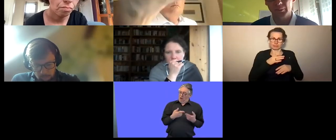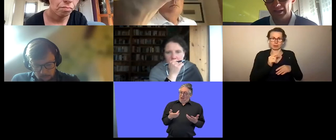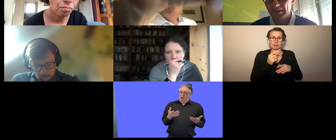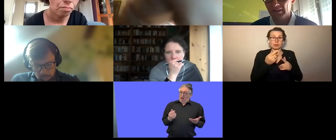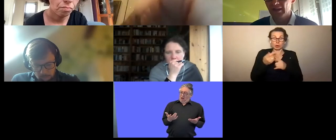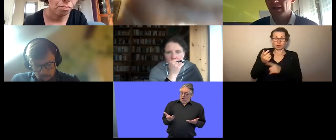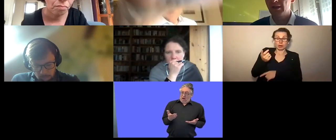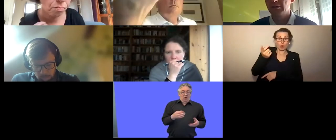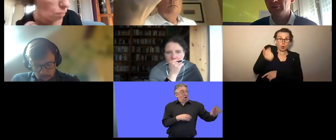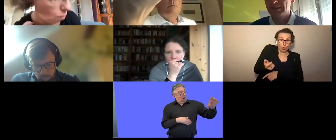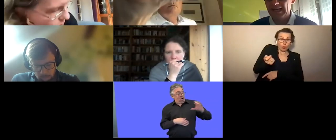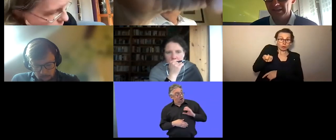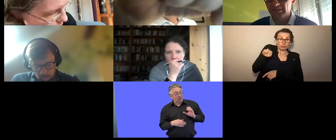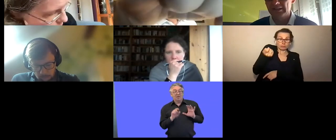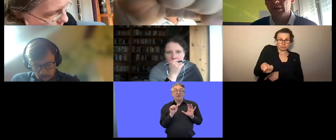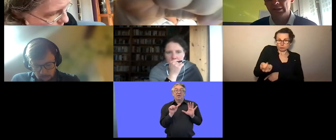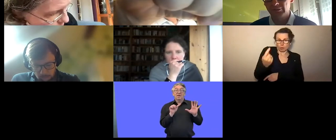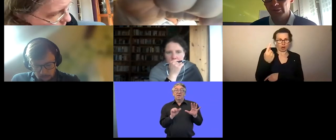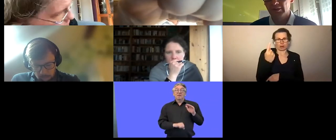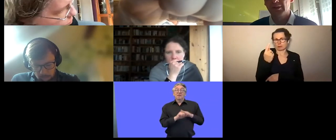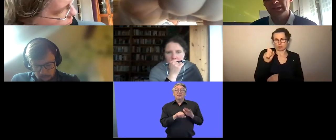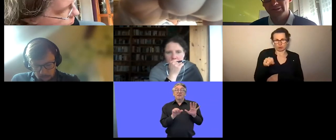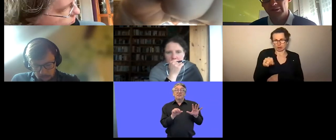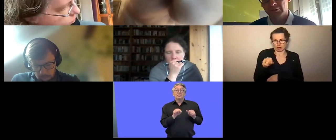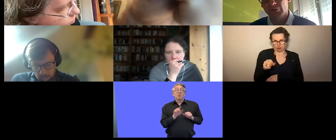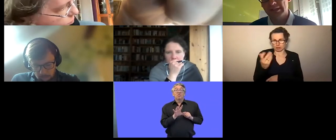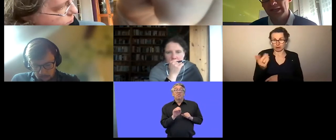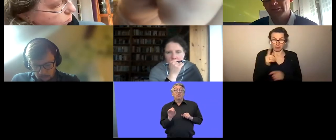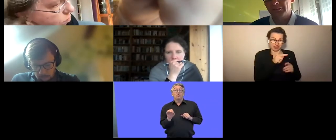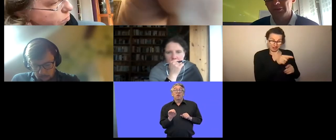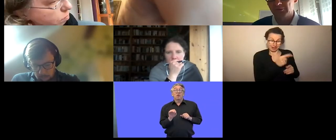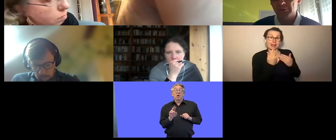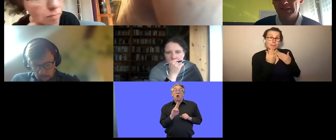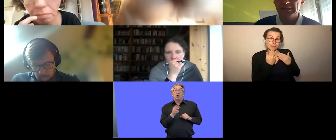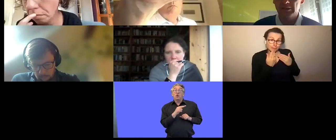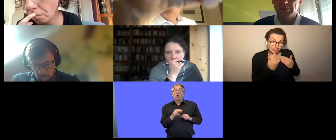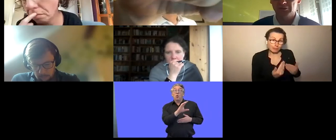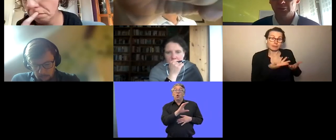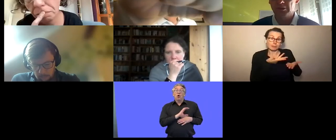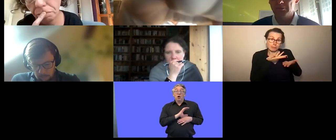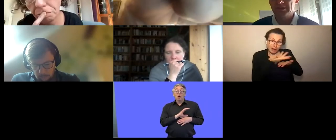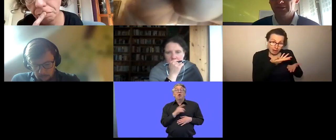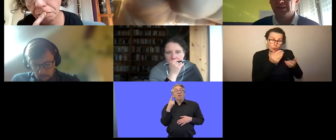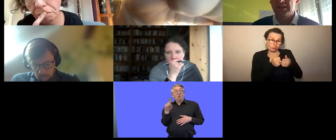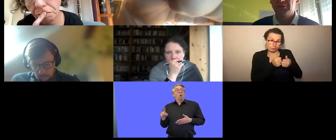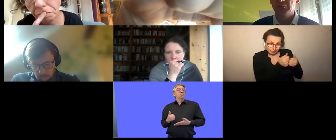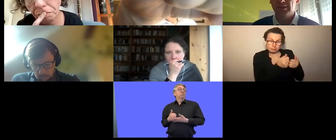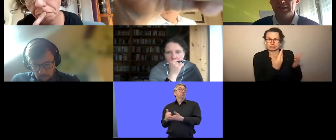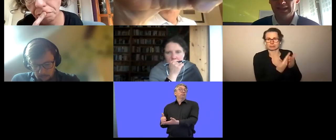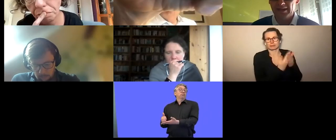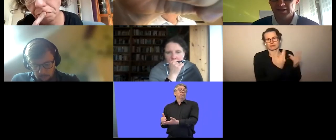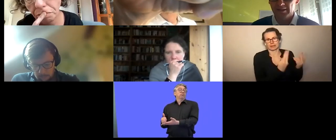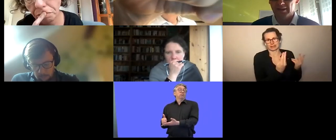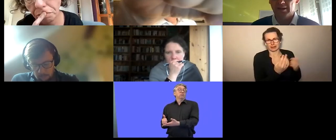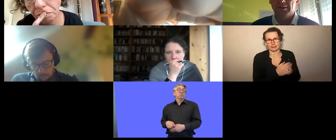as well uh good guidance and also that's a third kind of subsidy we get in our customer work companies is to